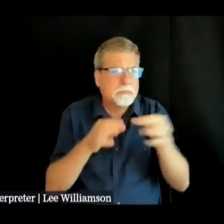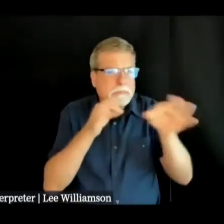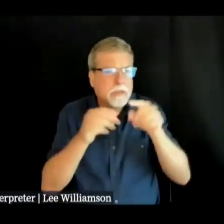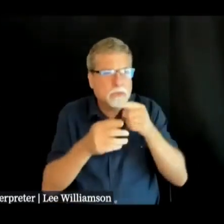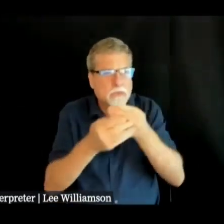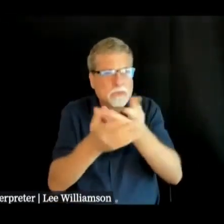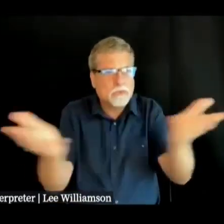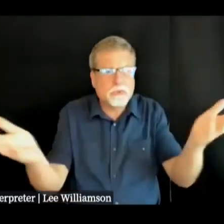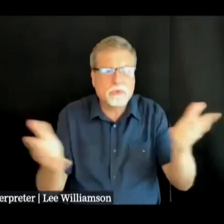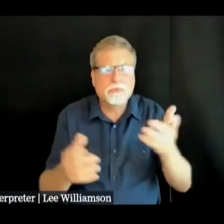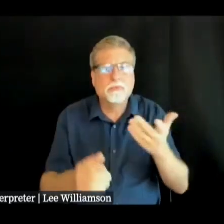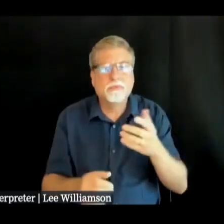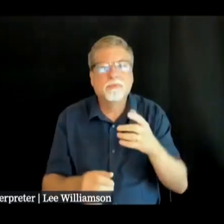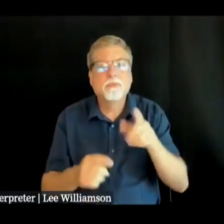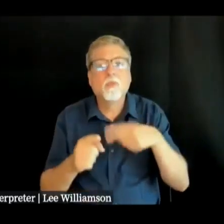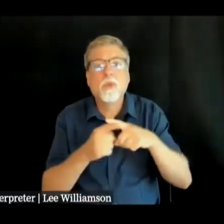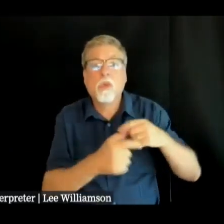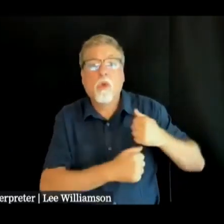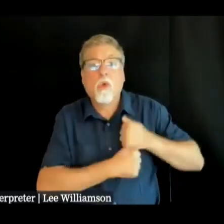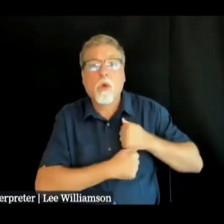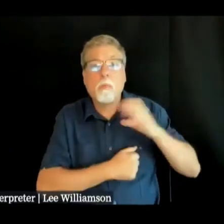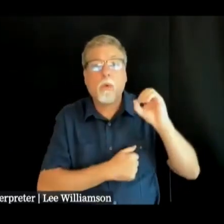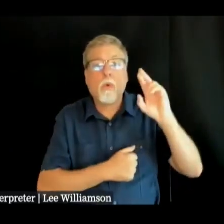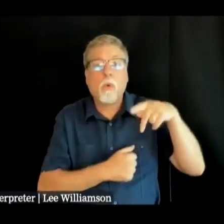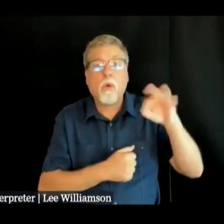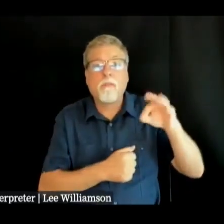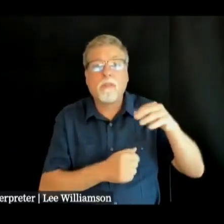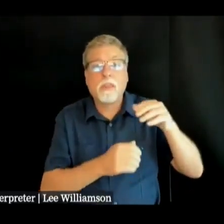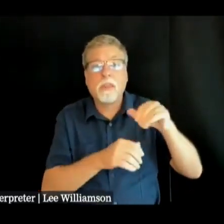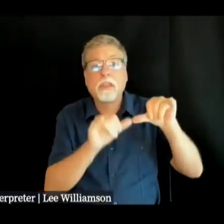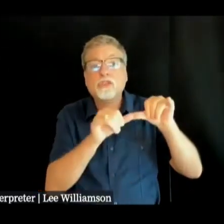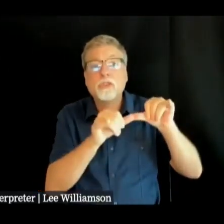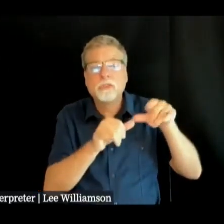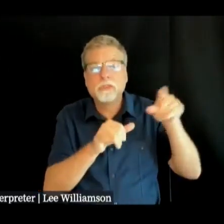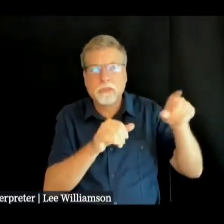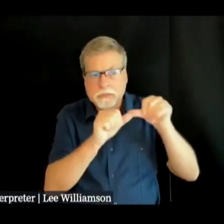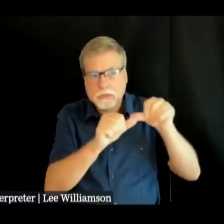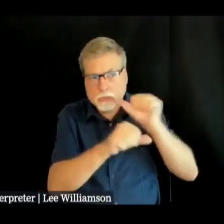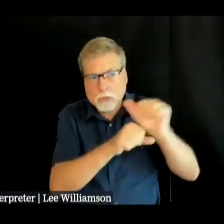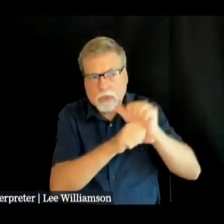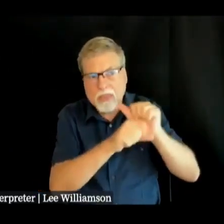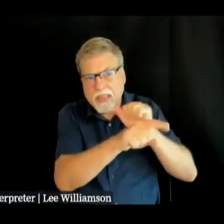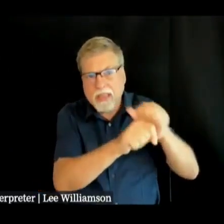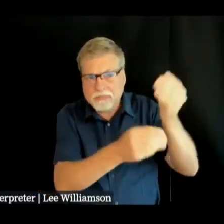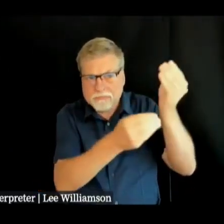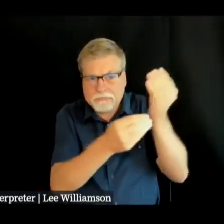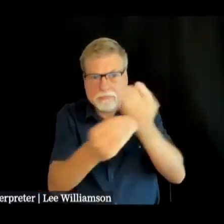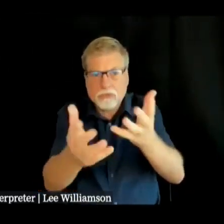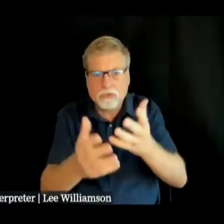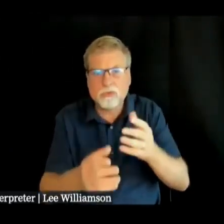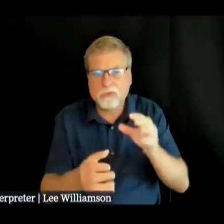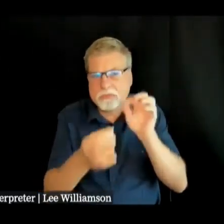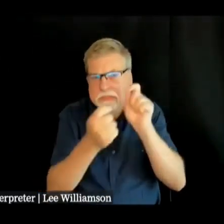as the army corps of engineer continue engineers continues their work they'll be able to brief you directly on